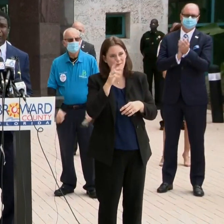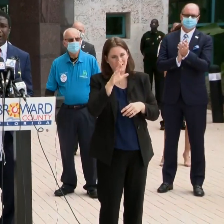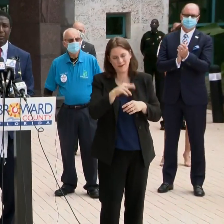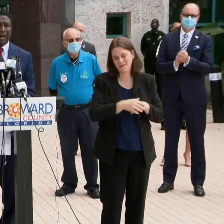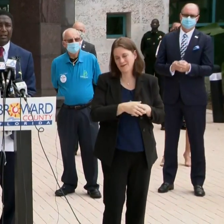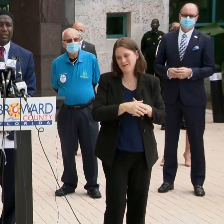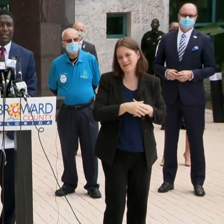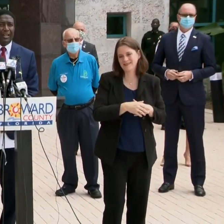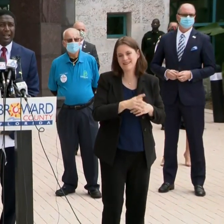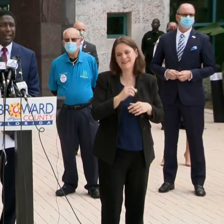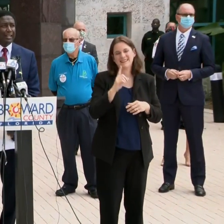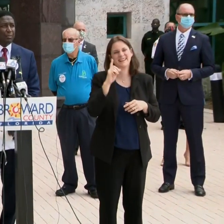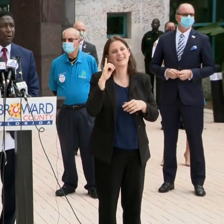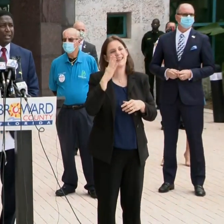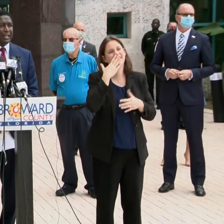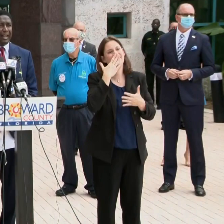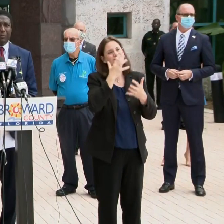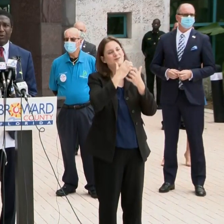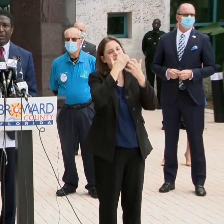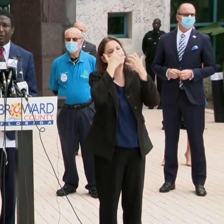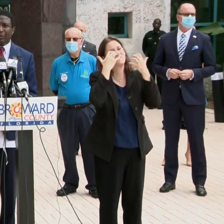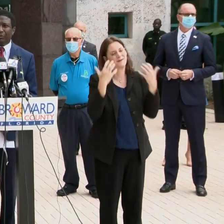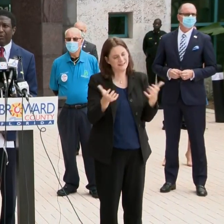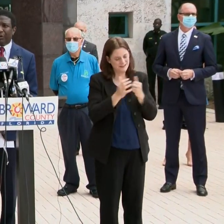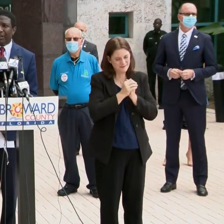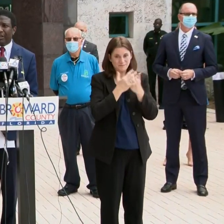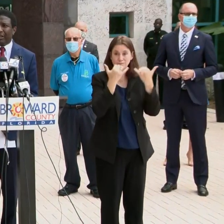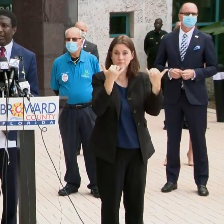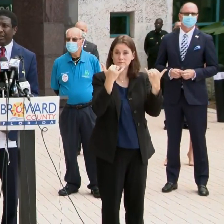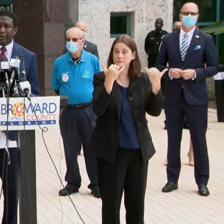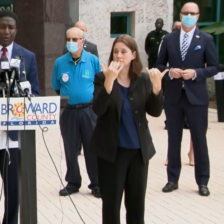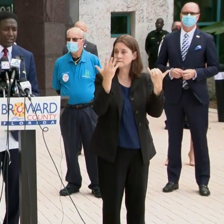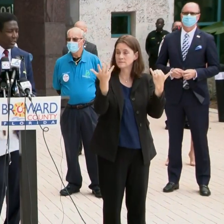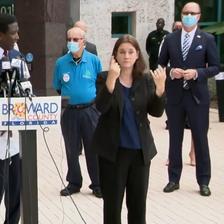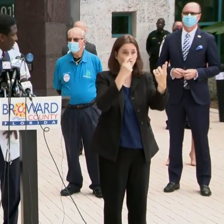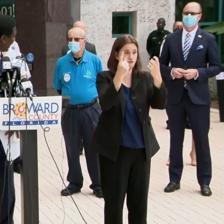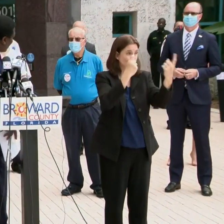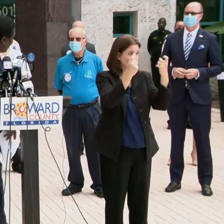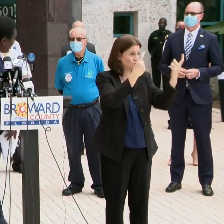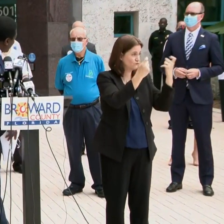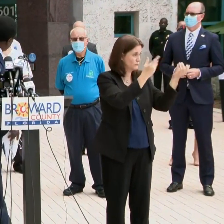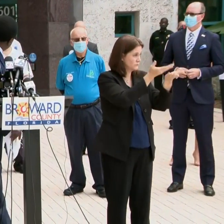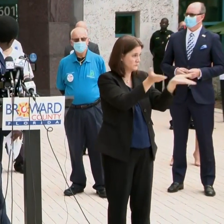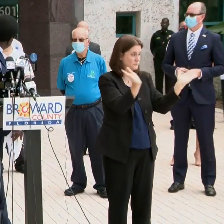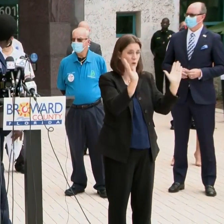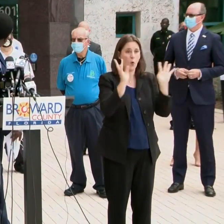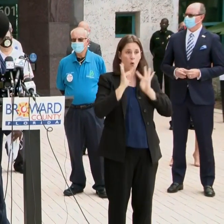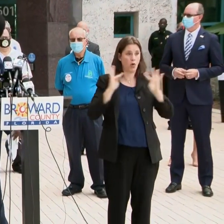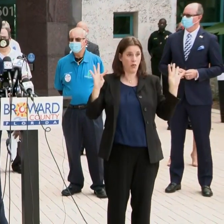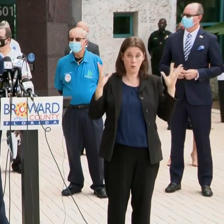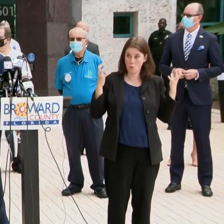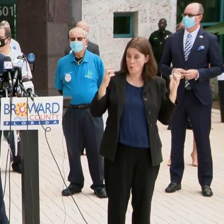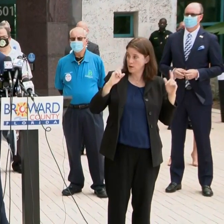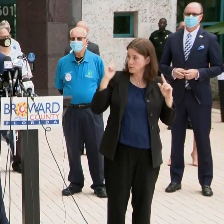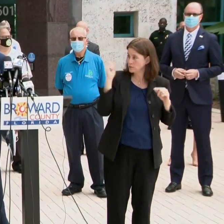Thank you very much. At this point in time, we'll open for any questions. Any of my colleagues want to speak?